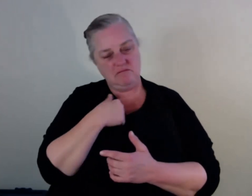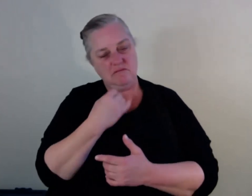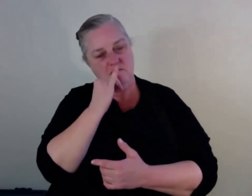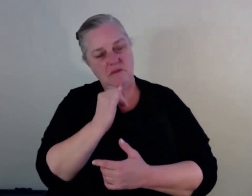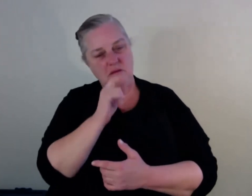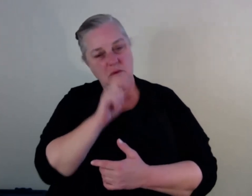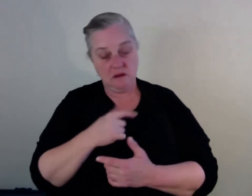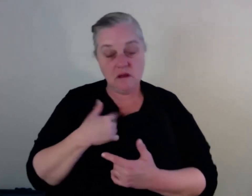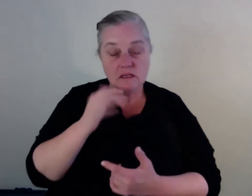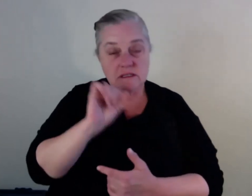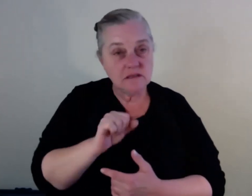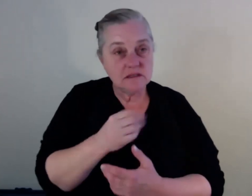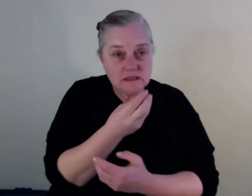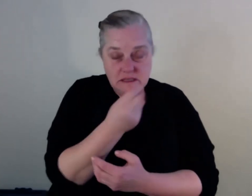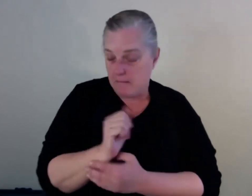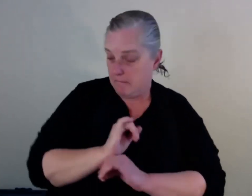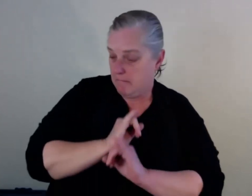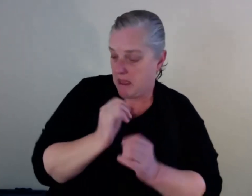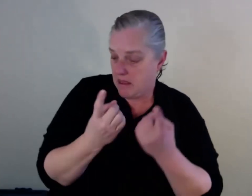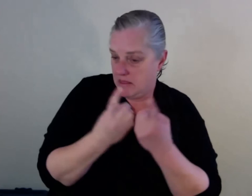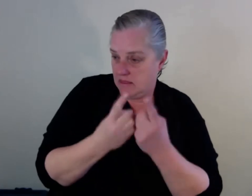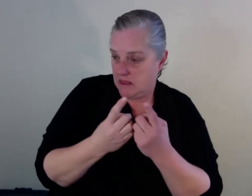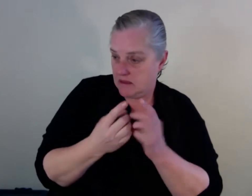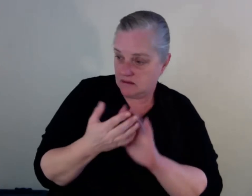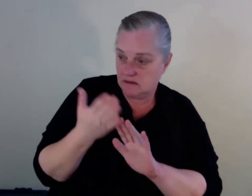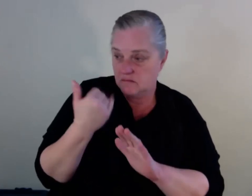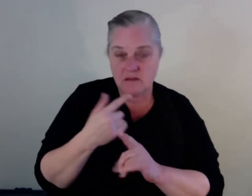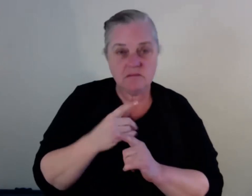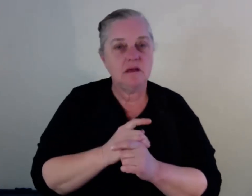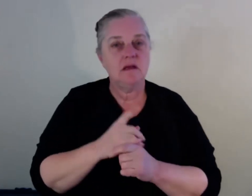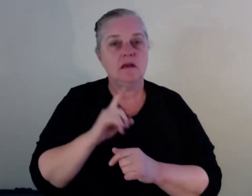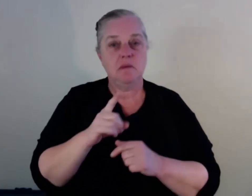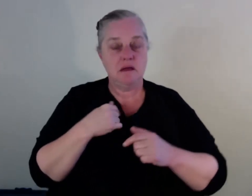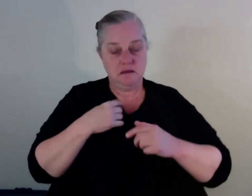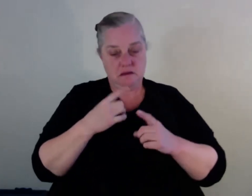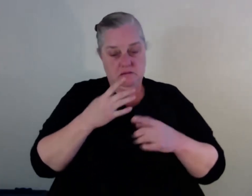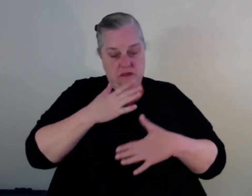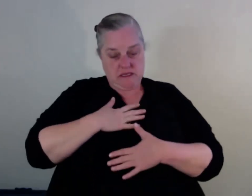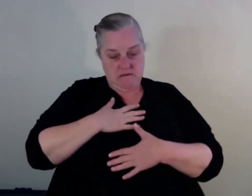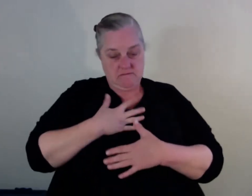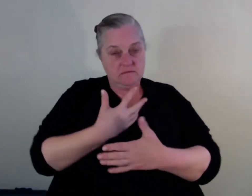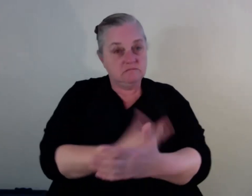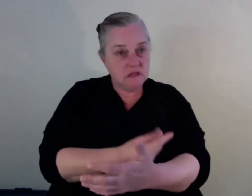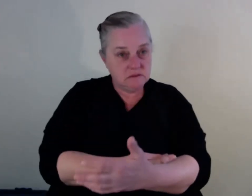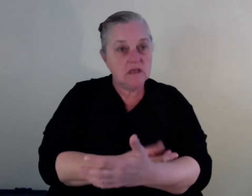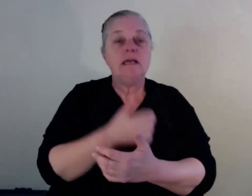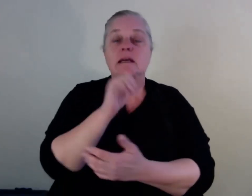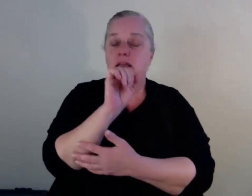I didn't. I worked two, three jobs at times to finance mine. You know, heroin costs a lot of money, so I had to work a lot of